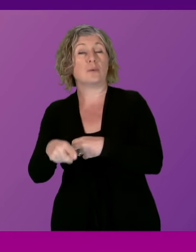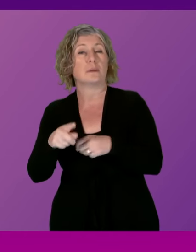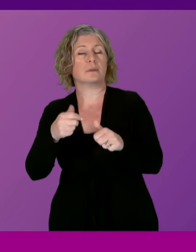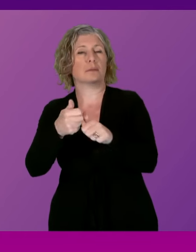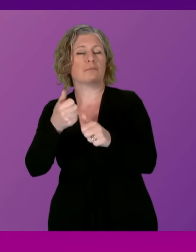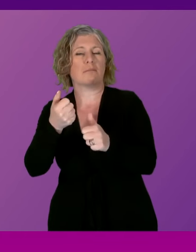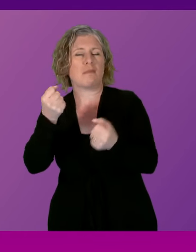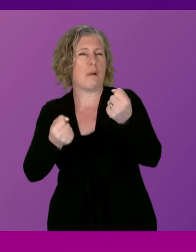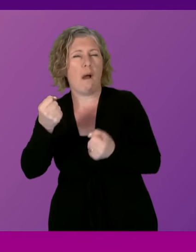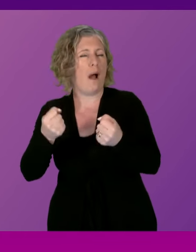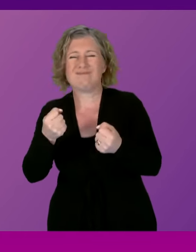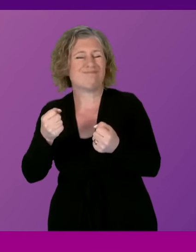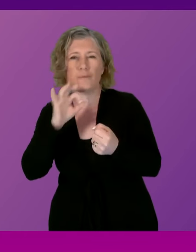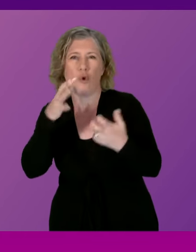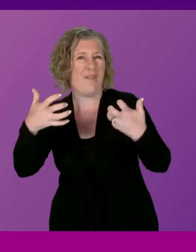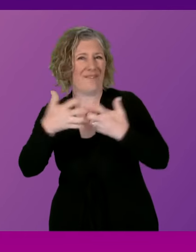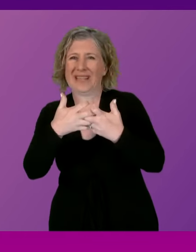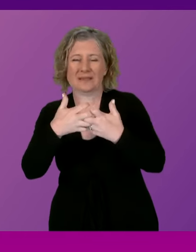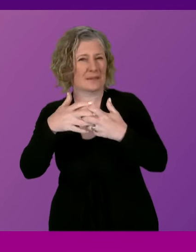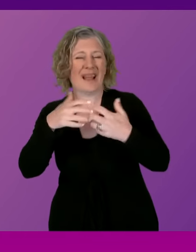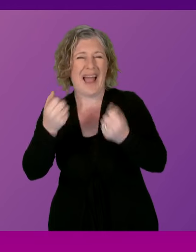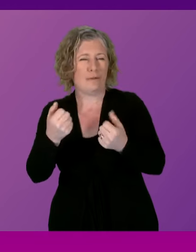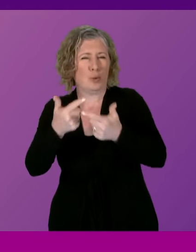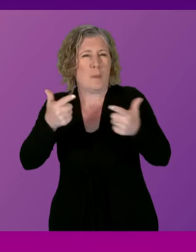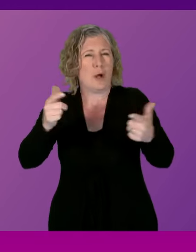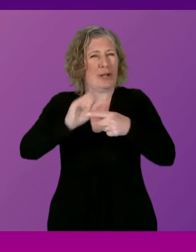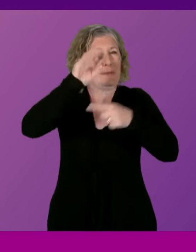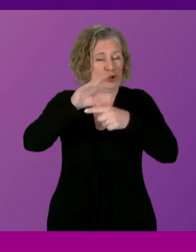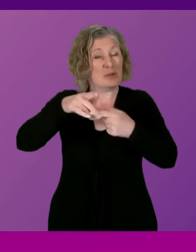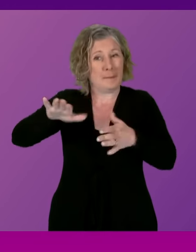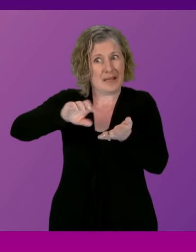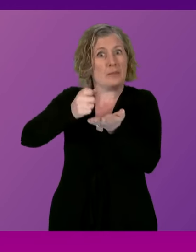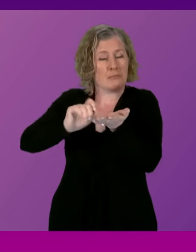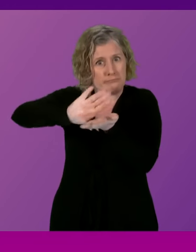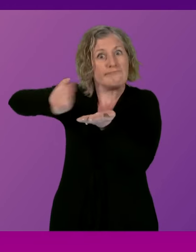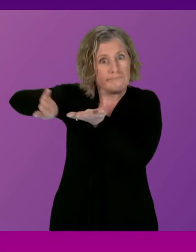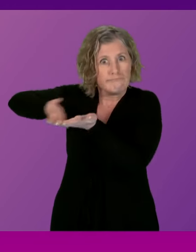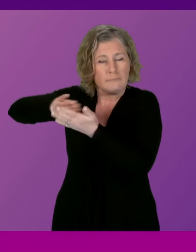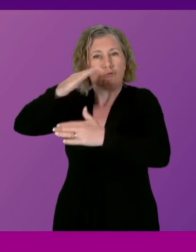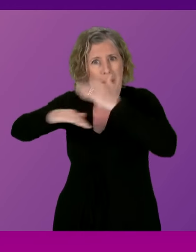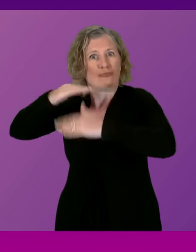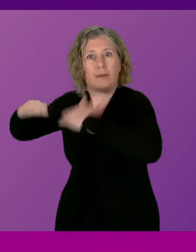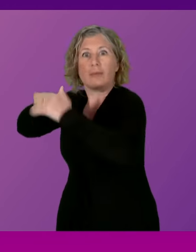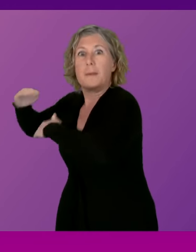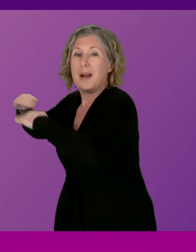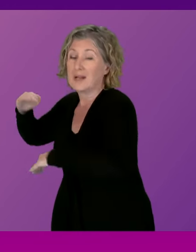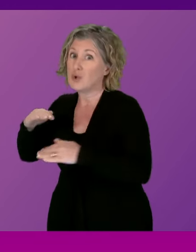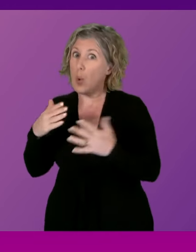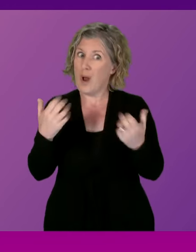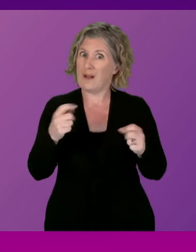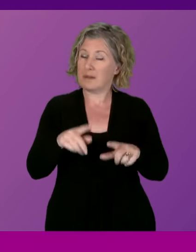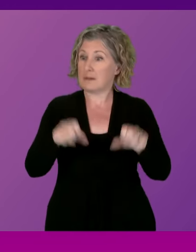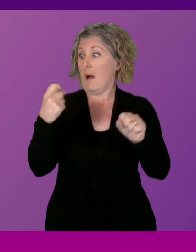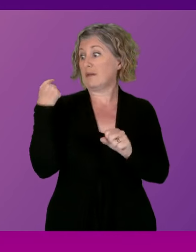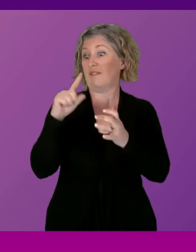retrofitted with cleaner technology. It's too early to comment on the impact on air pollution since LEZ enforcement commenced on